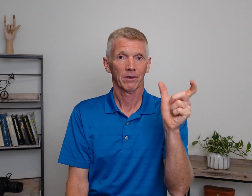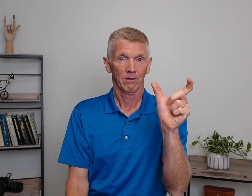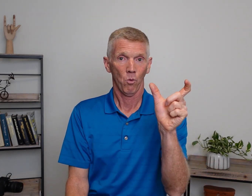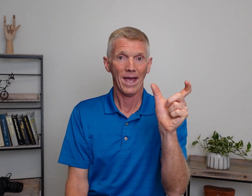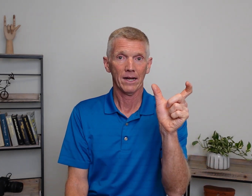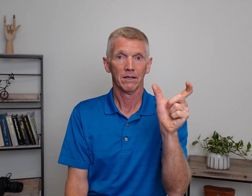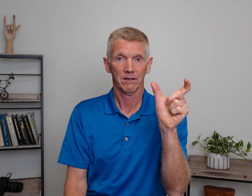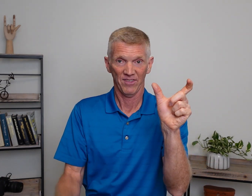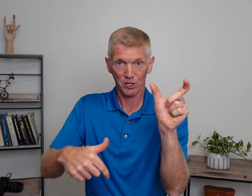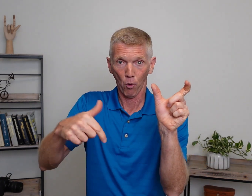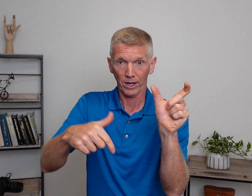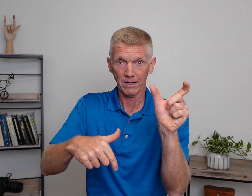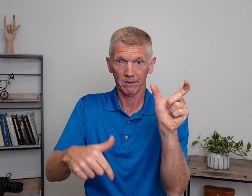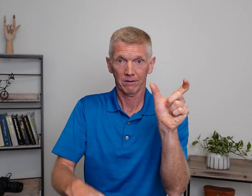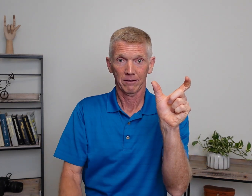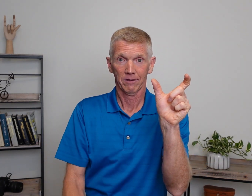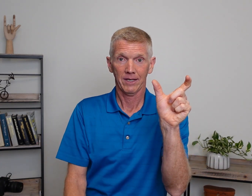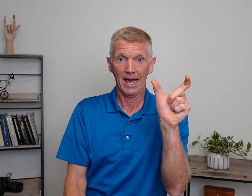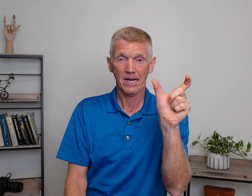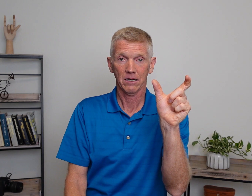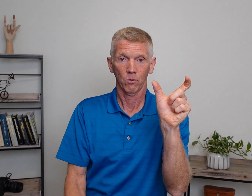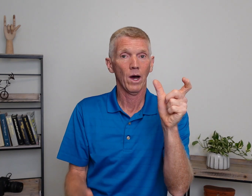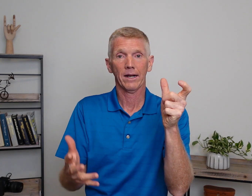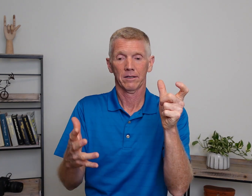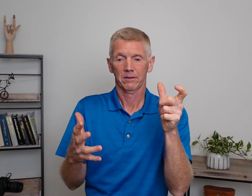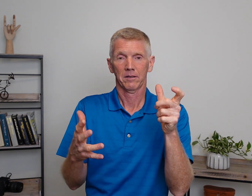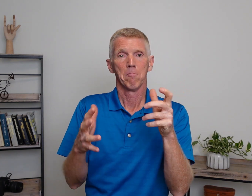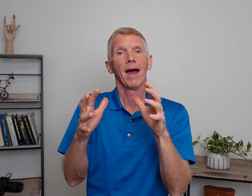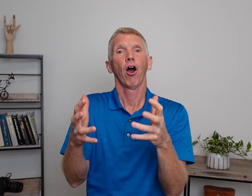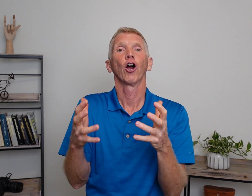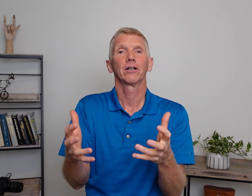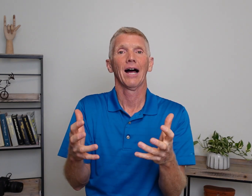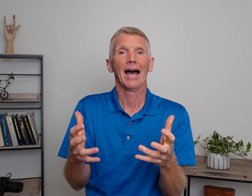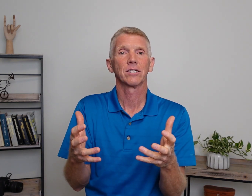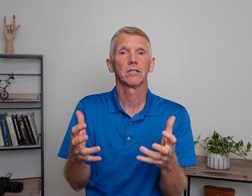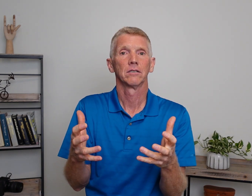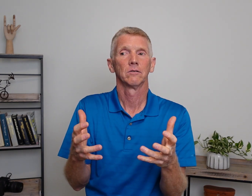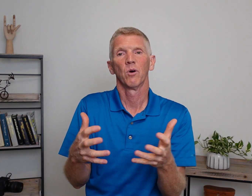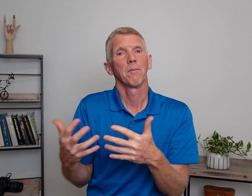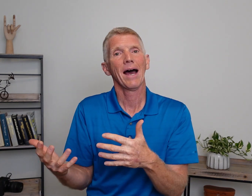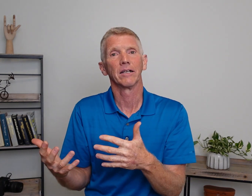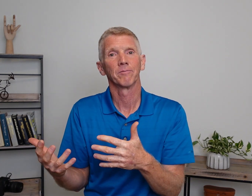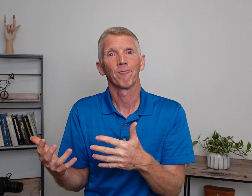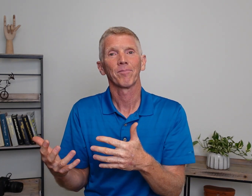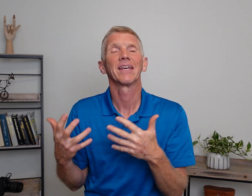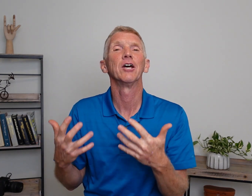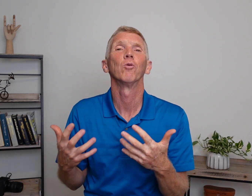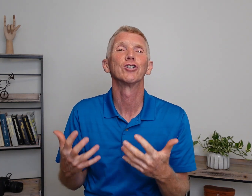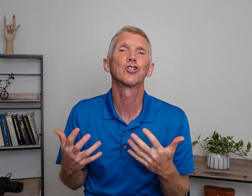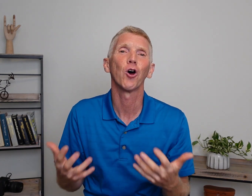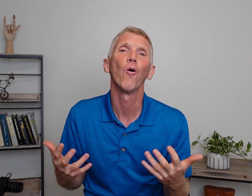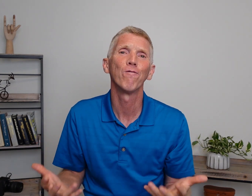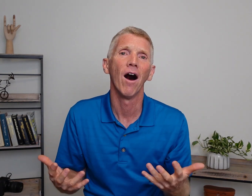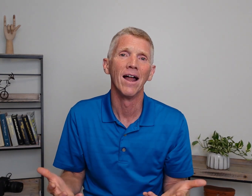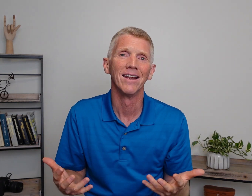When? This morning. Okay? What? My art class. What about it? It was so fun.